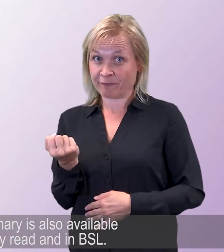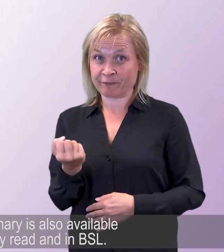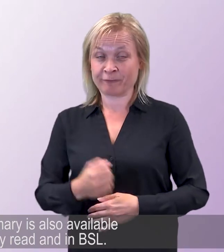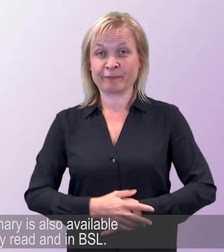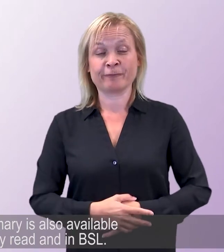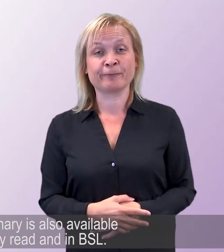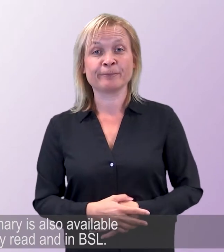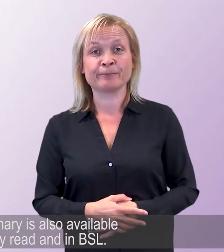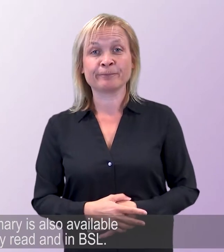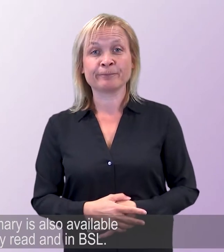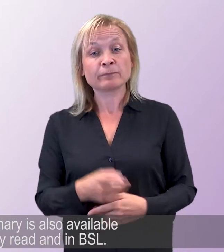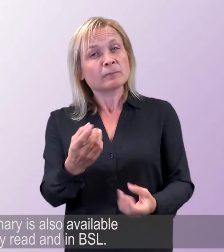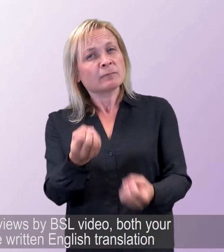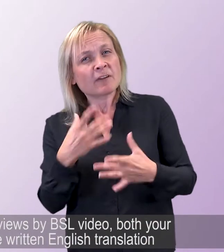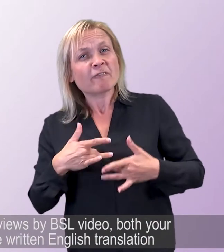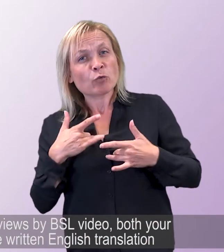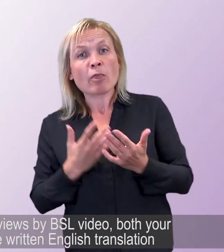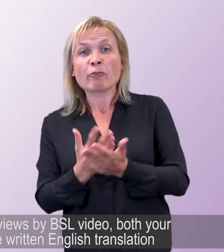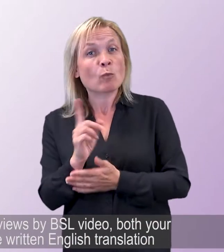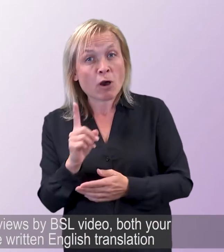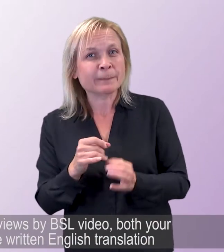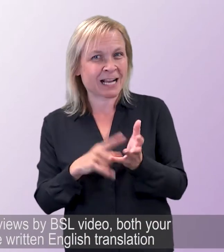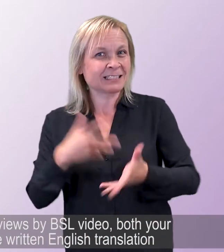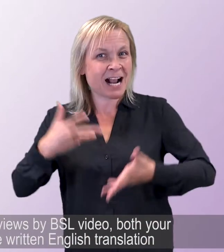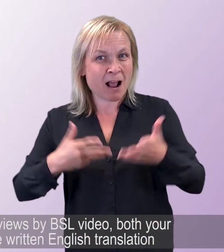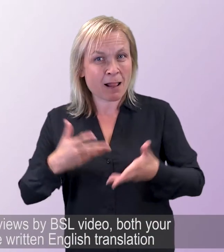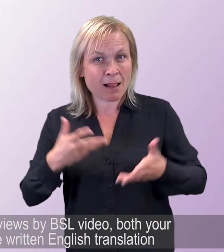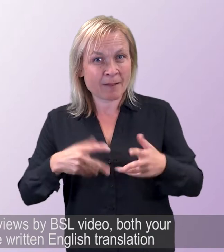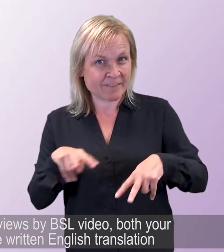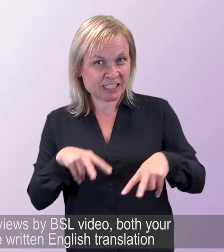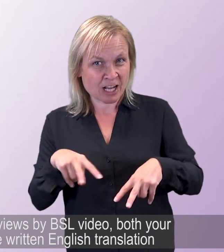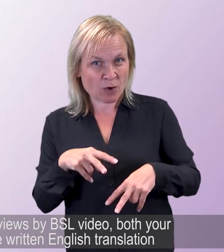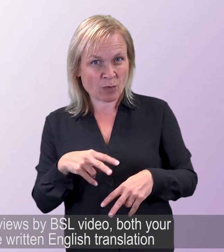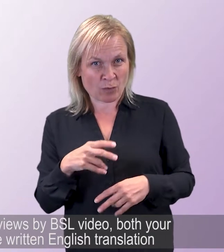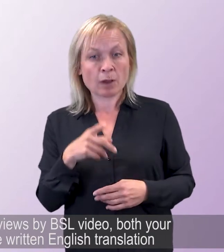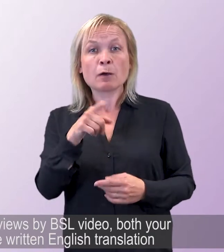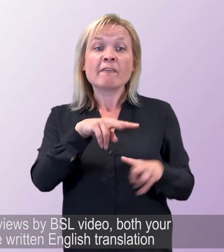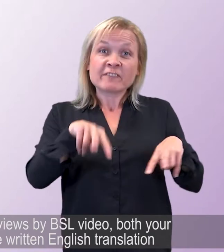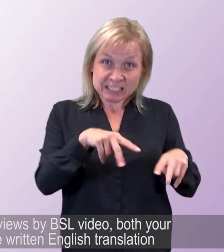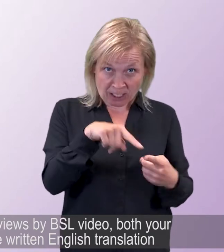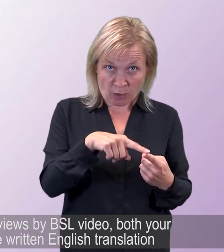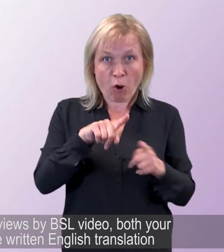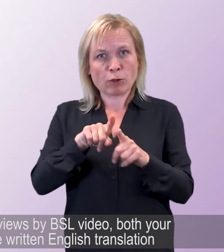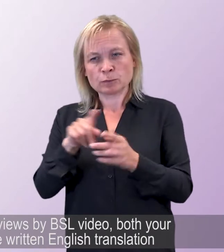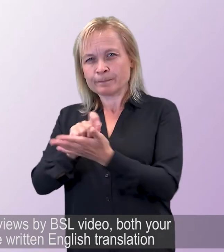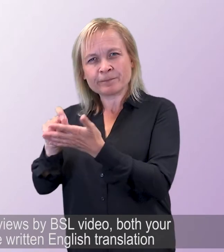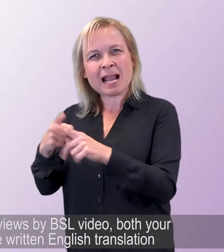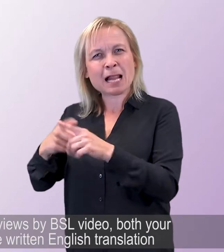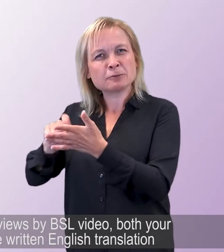available in Easy Read and in BSL. If you give your views by BSL video, both your video and the